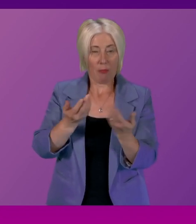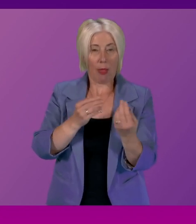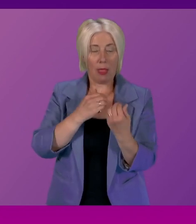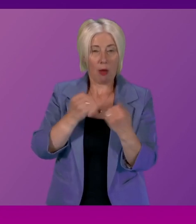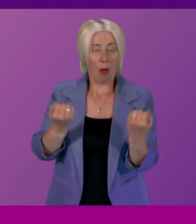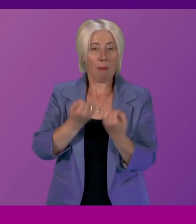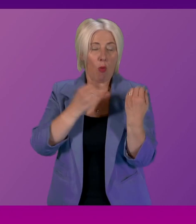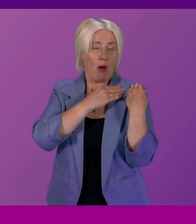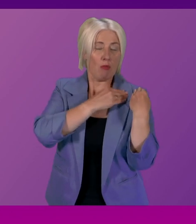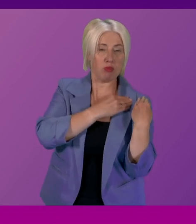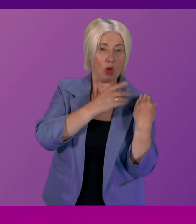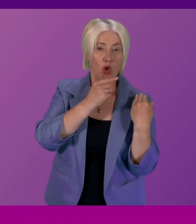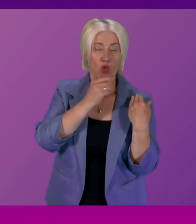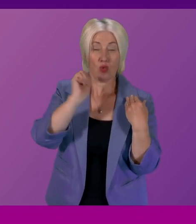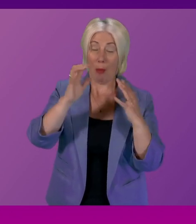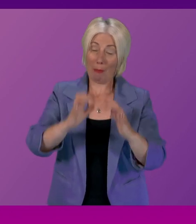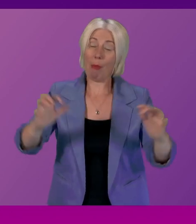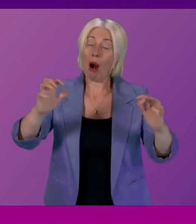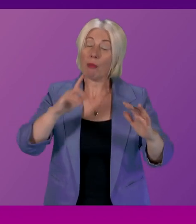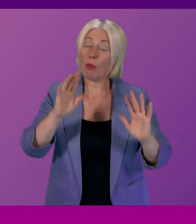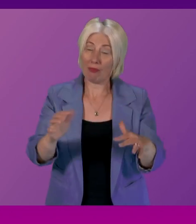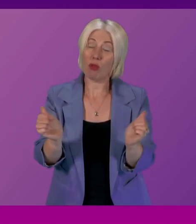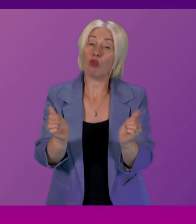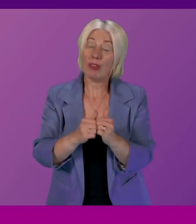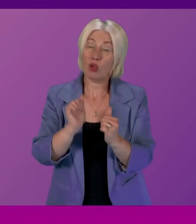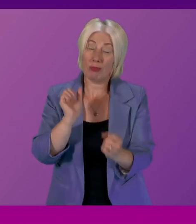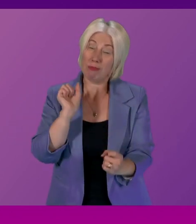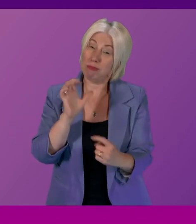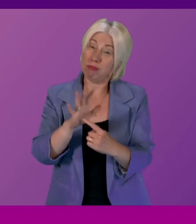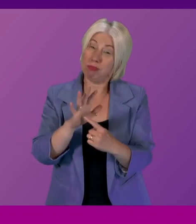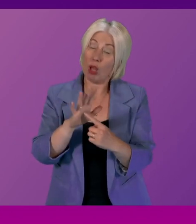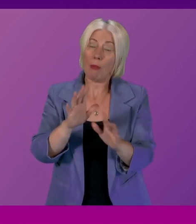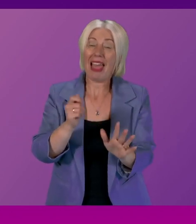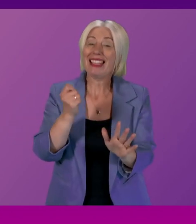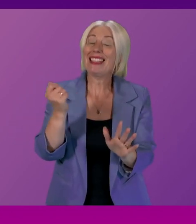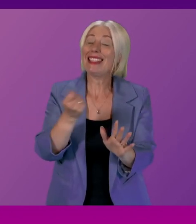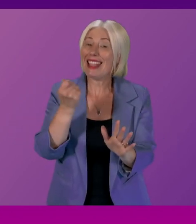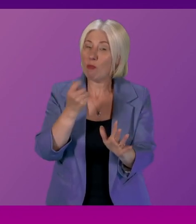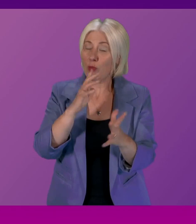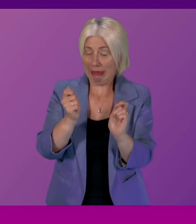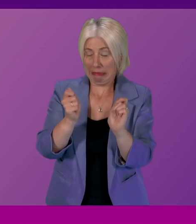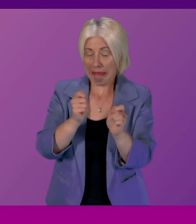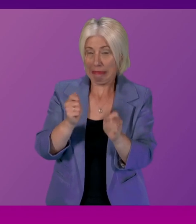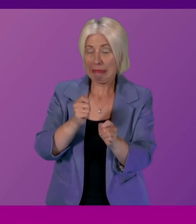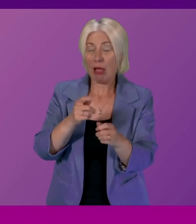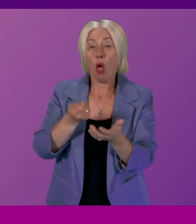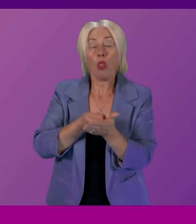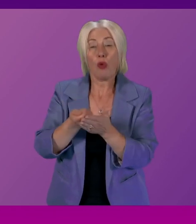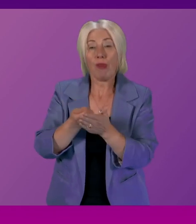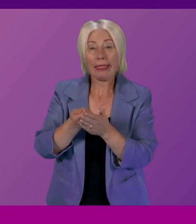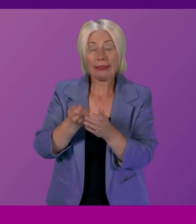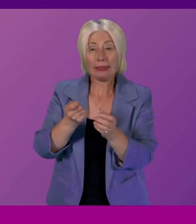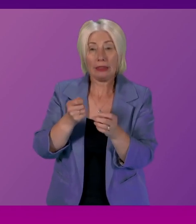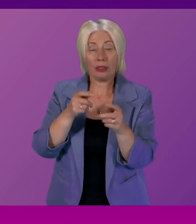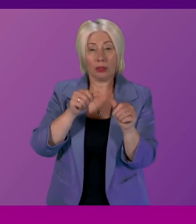to the approval of parliament and it will be crucial allowing us to temporarily alter the rent adjudication process to